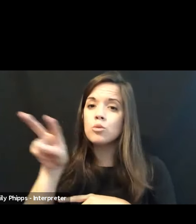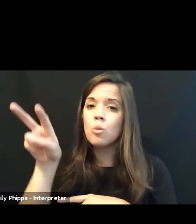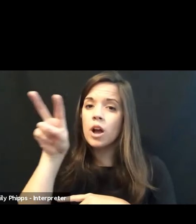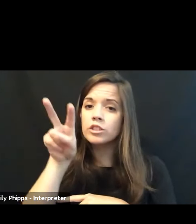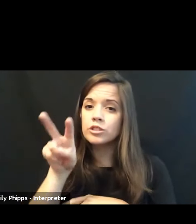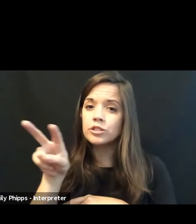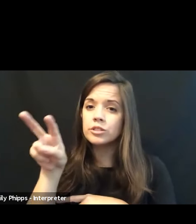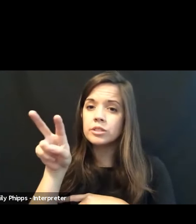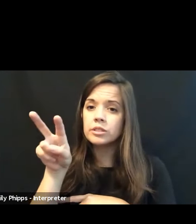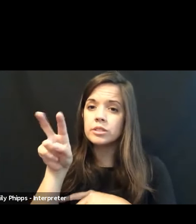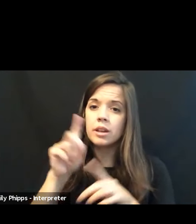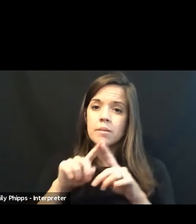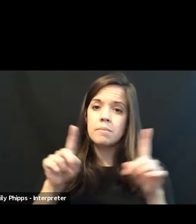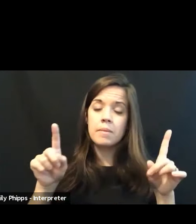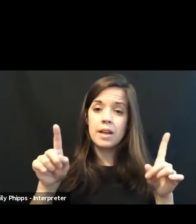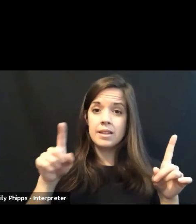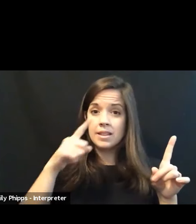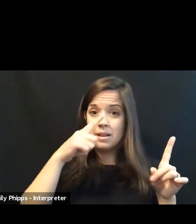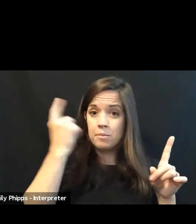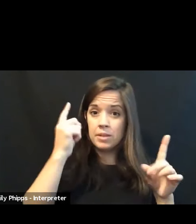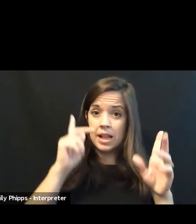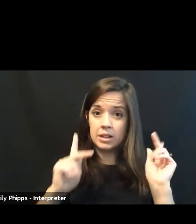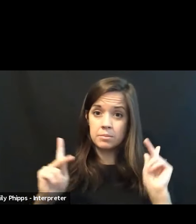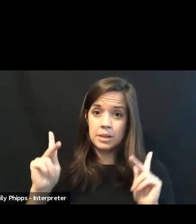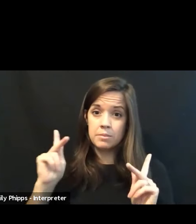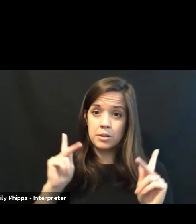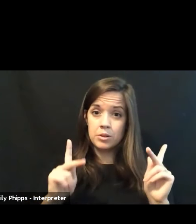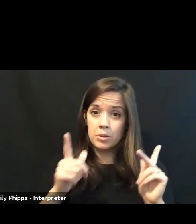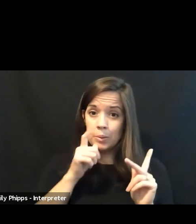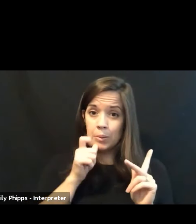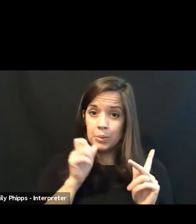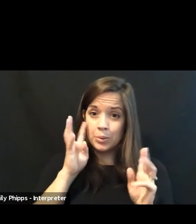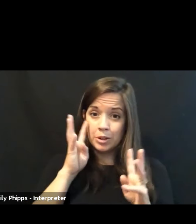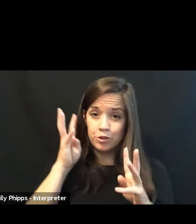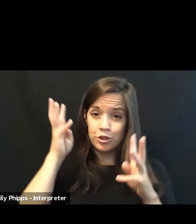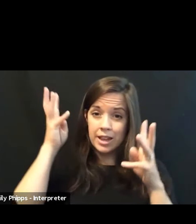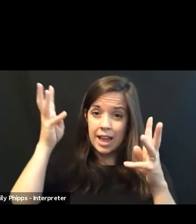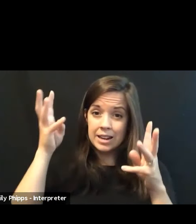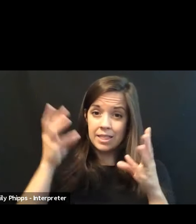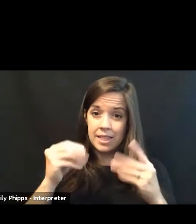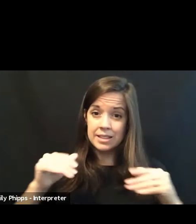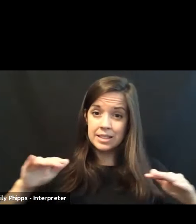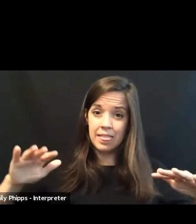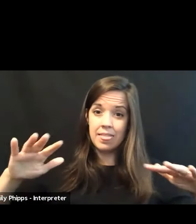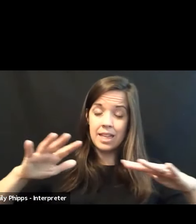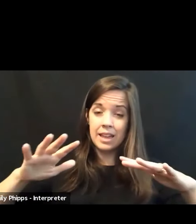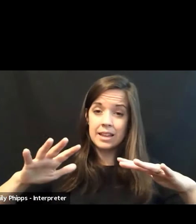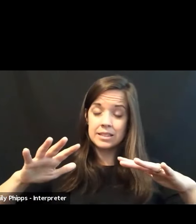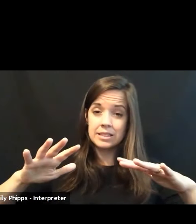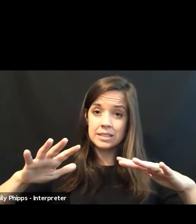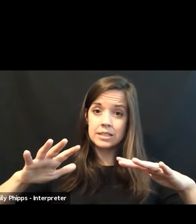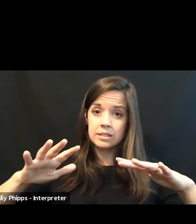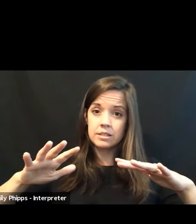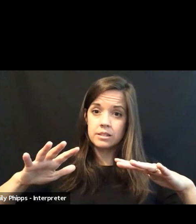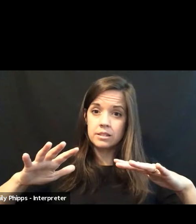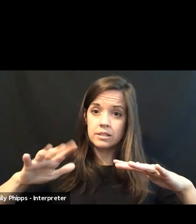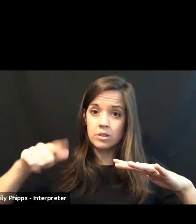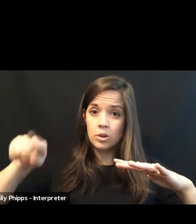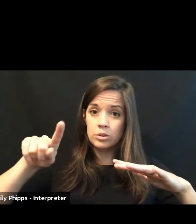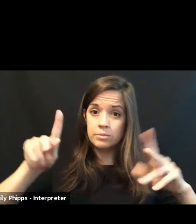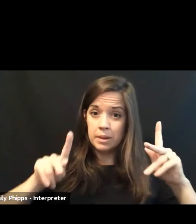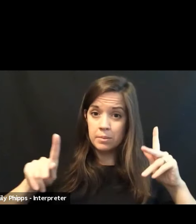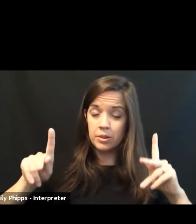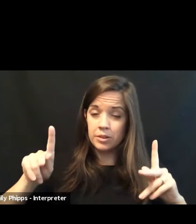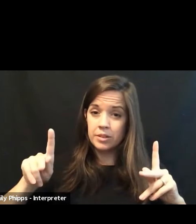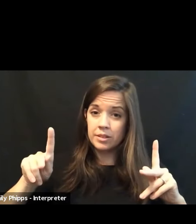But the Black people who created these lands, the descendants of those people, many of them